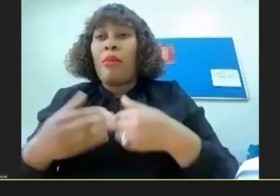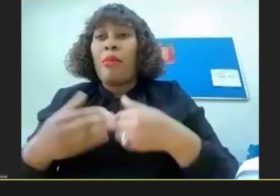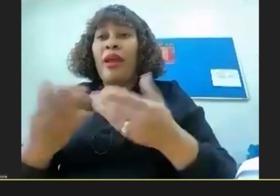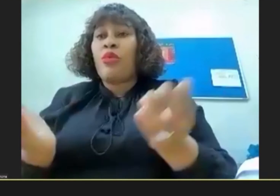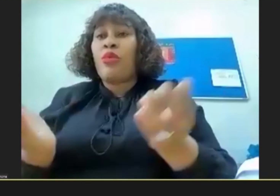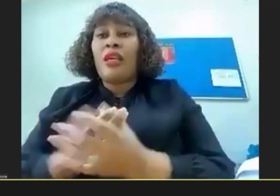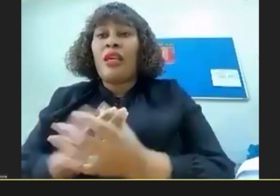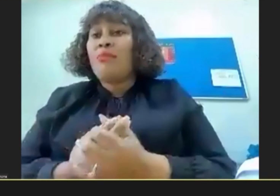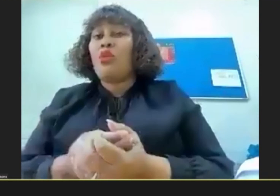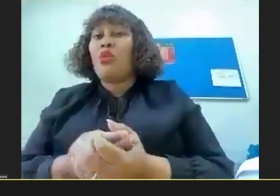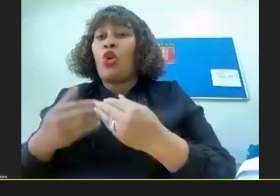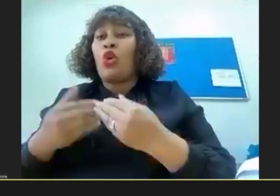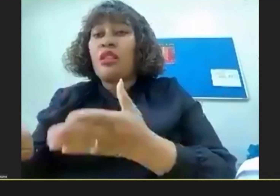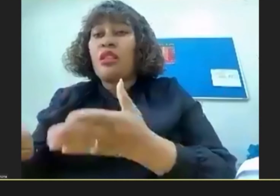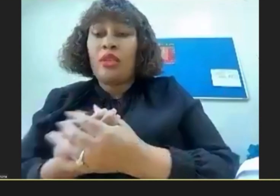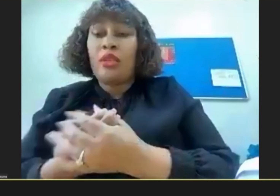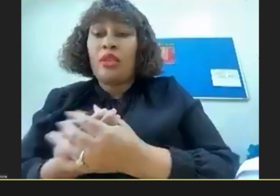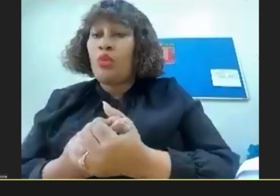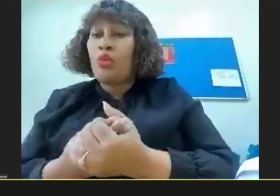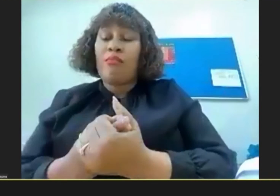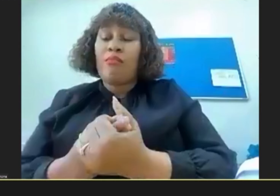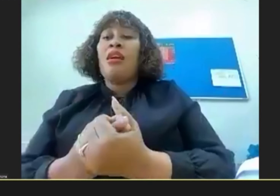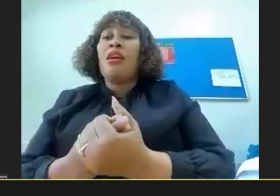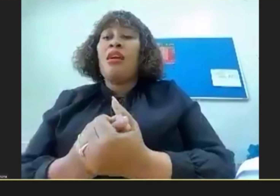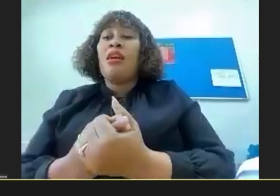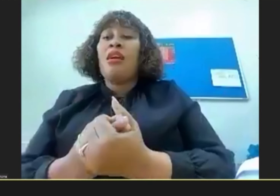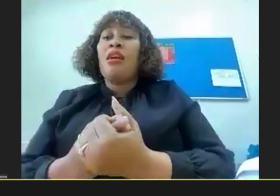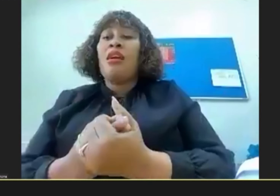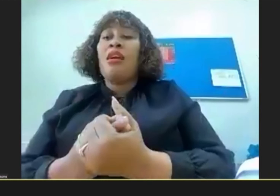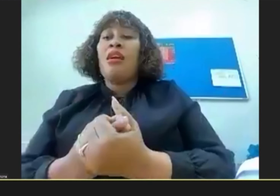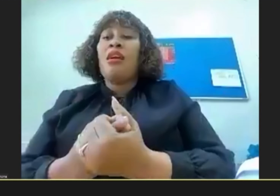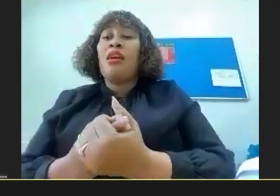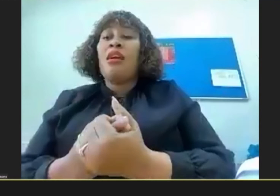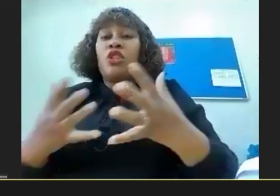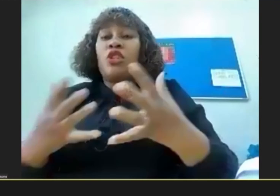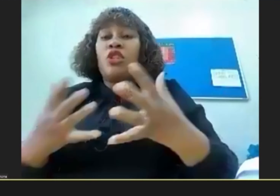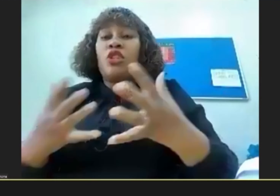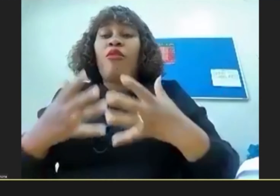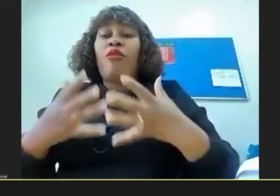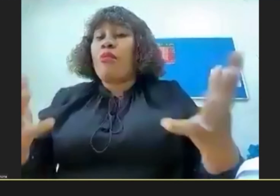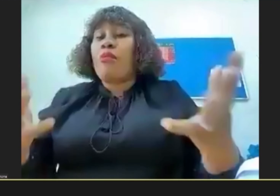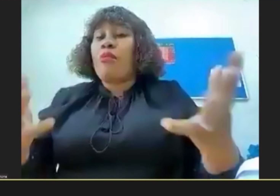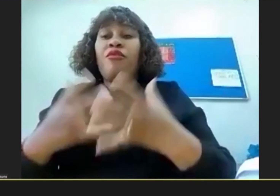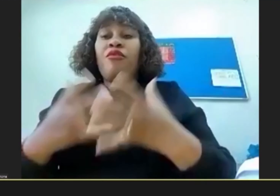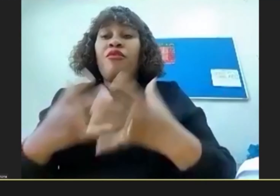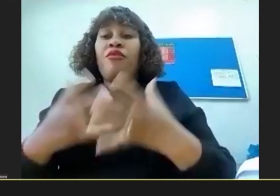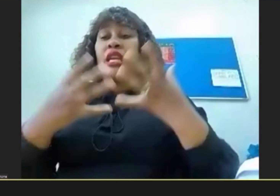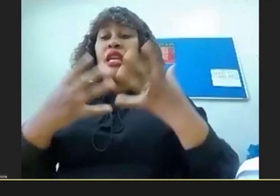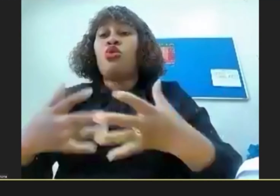bank with them I went to a doctor's appointment with them Because I was working I was interpreting for them everywhere where they had to